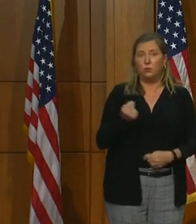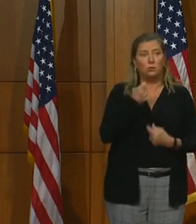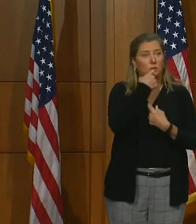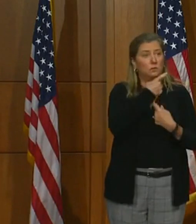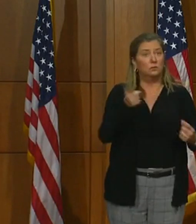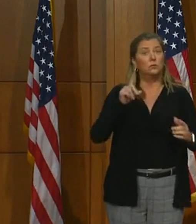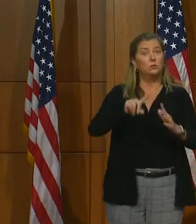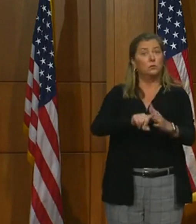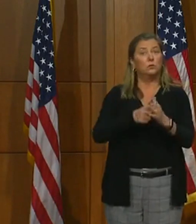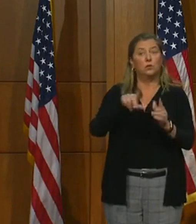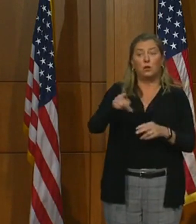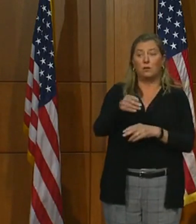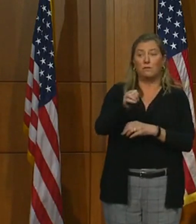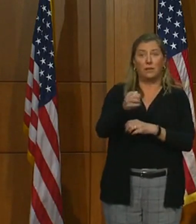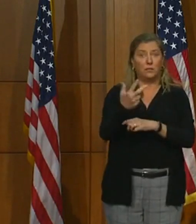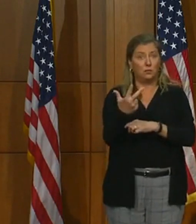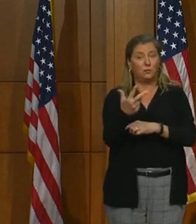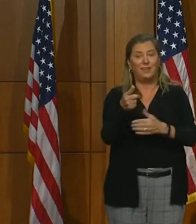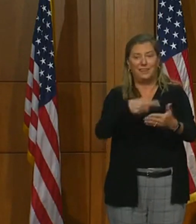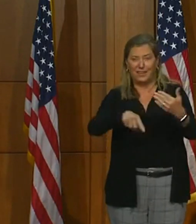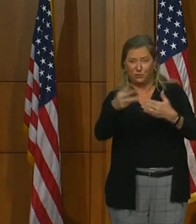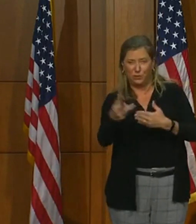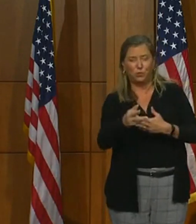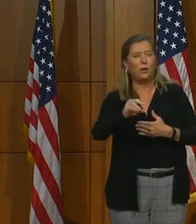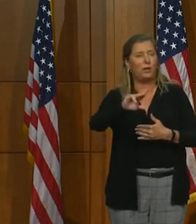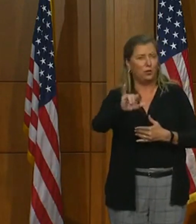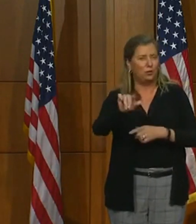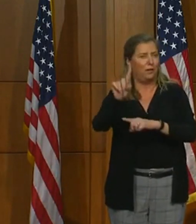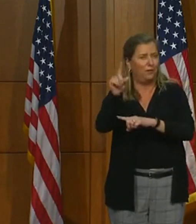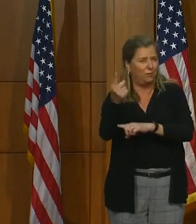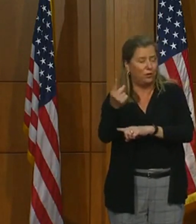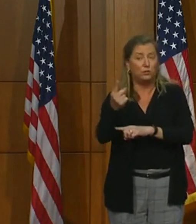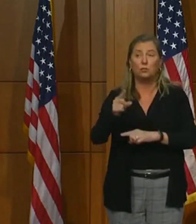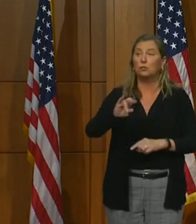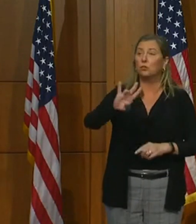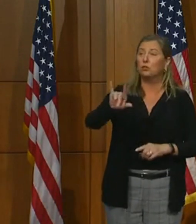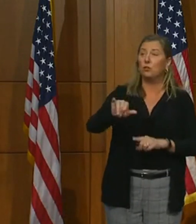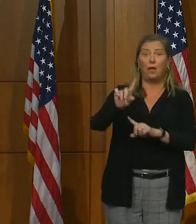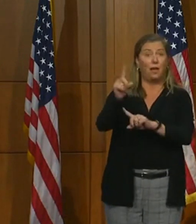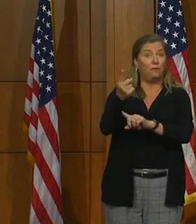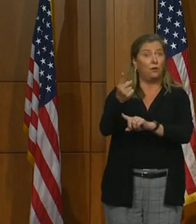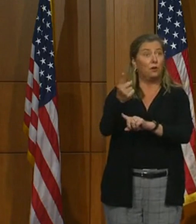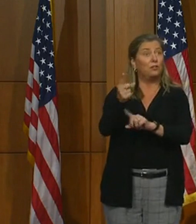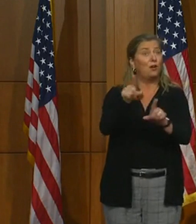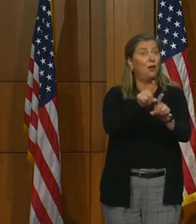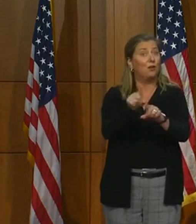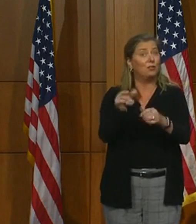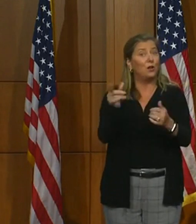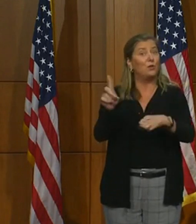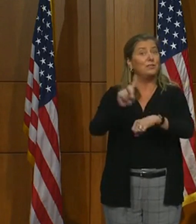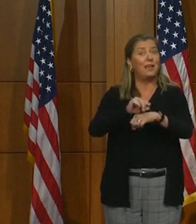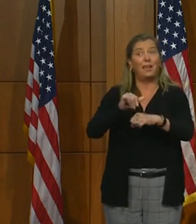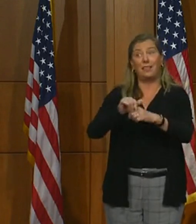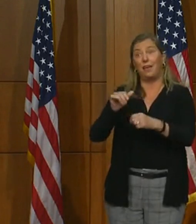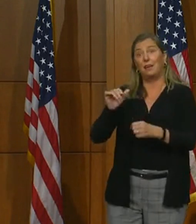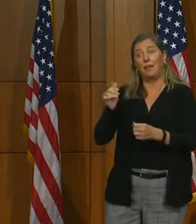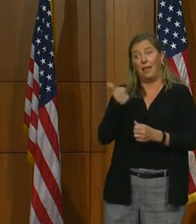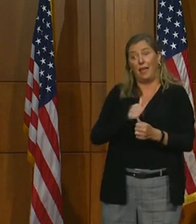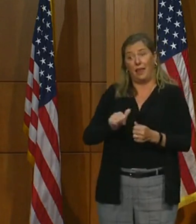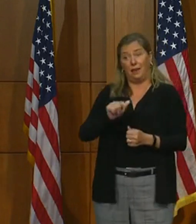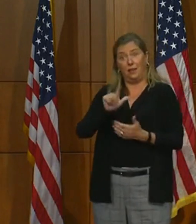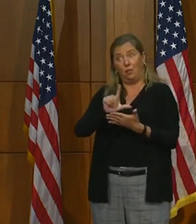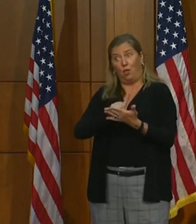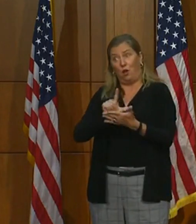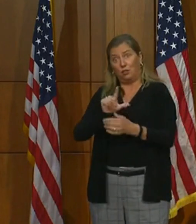Wednesday, July the 1st. July 1 also marks the day that legislation passed by the General